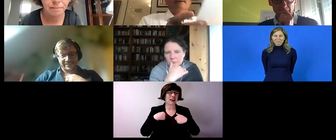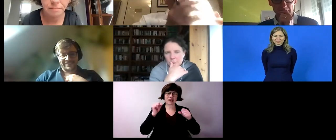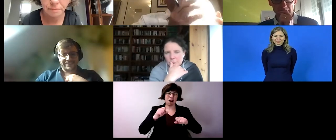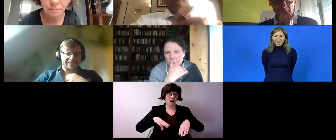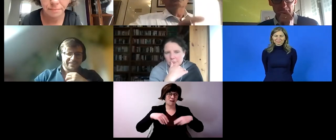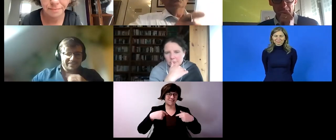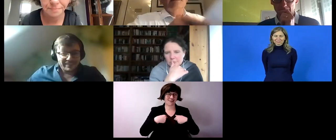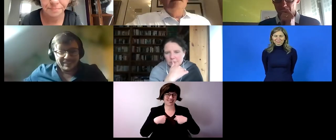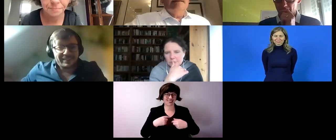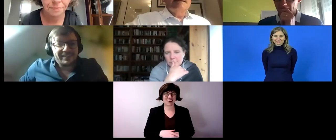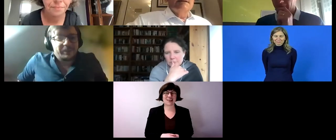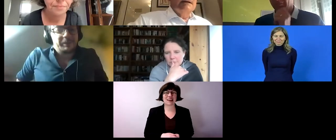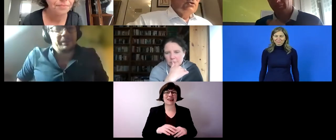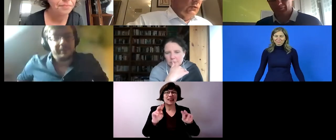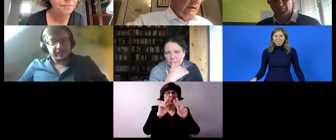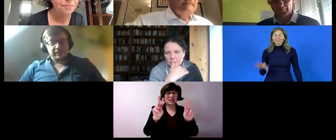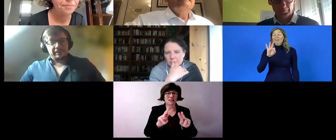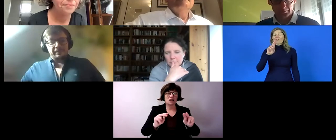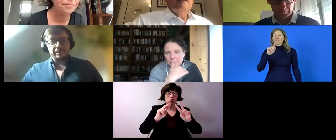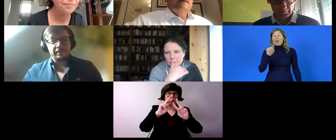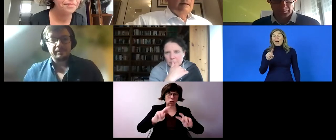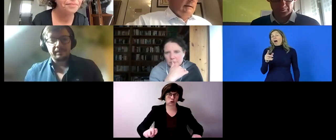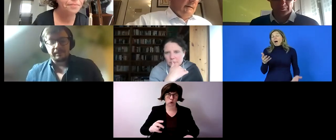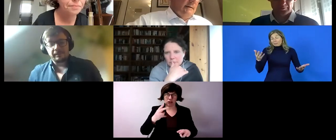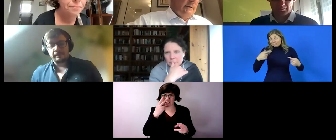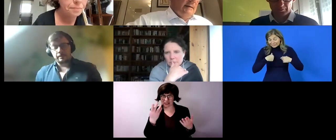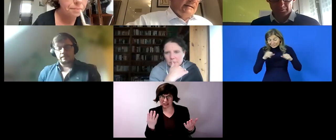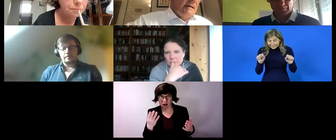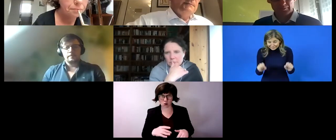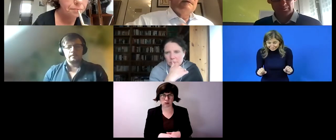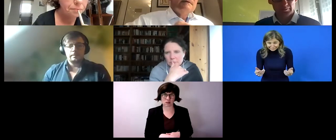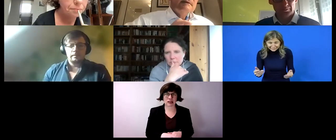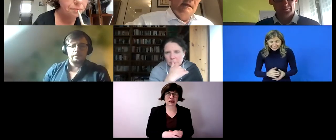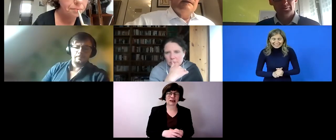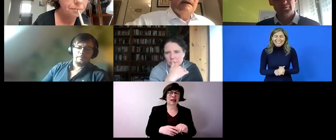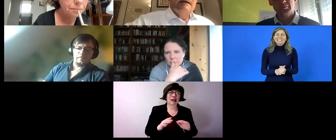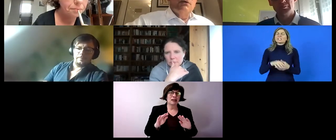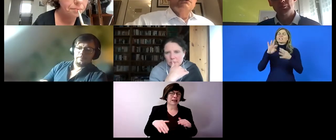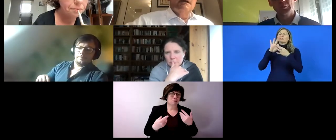well i can start they're talking about the international studies